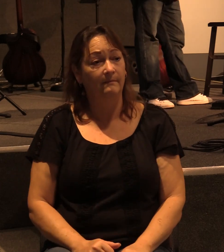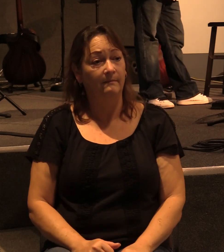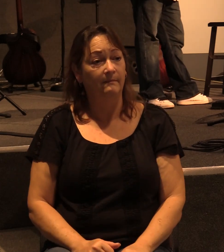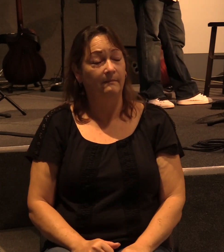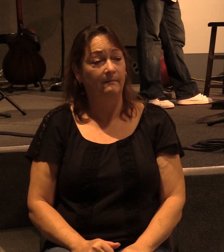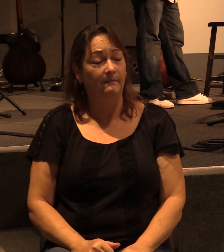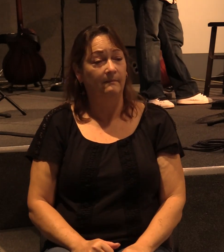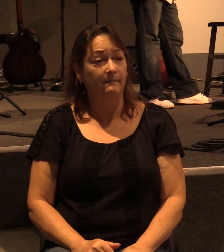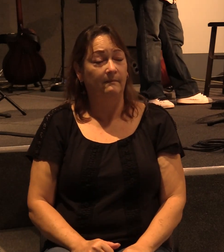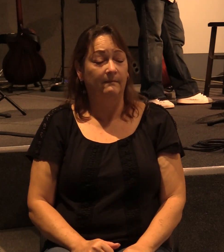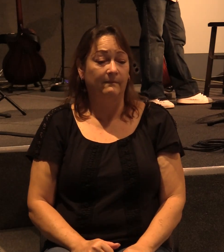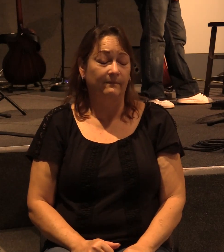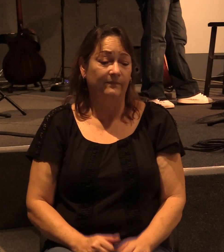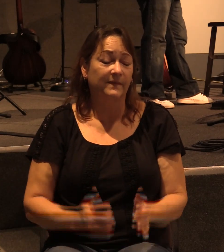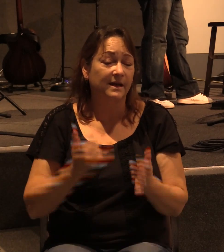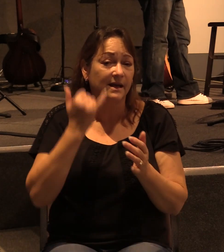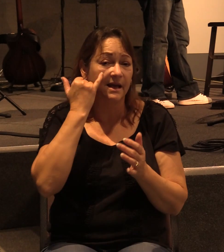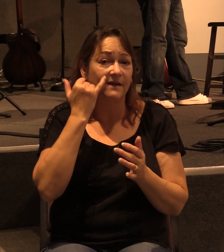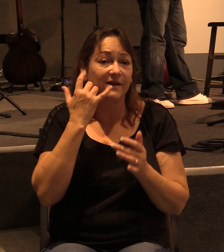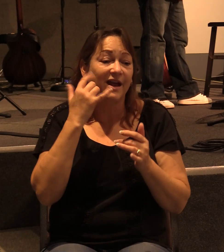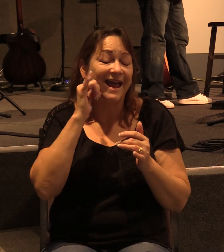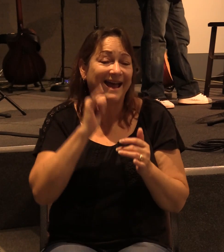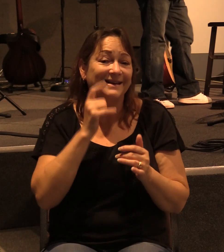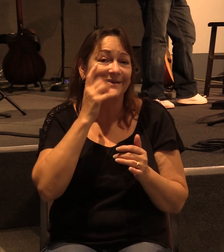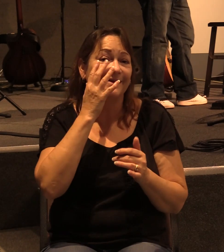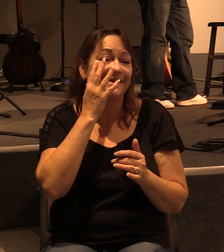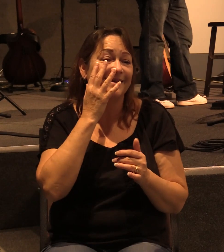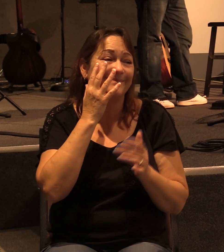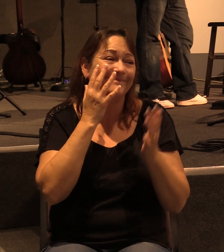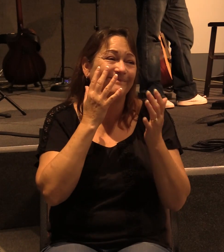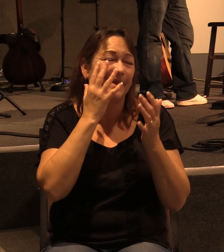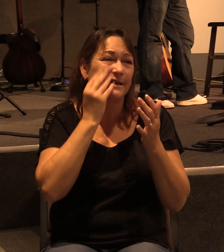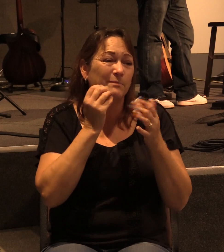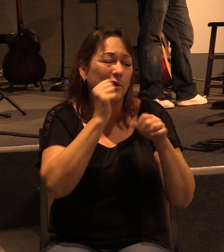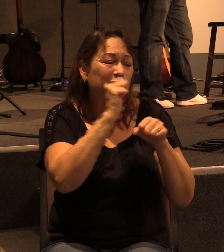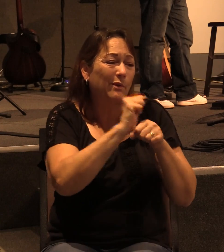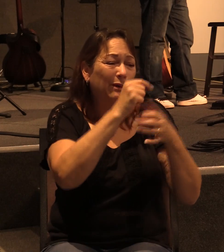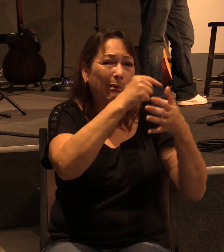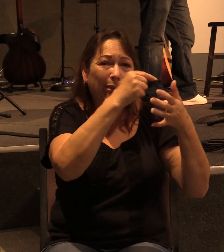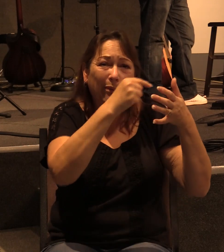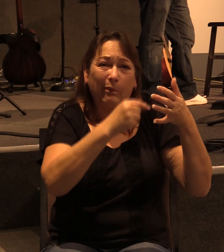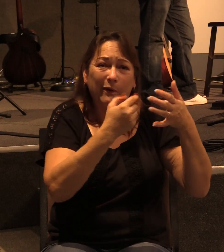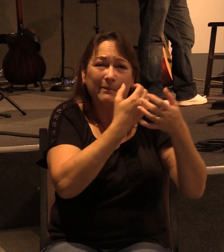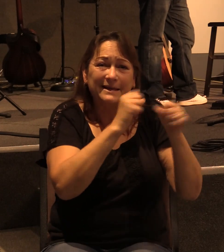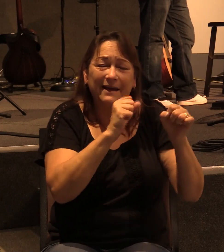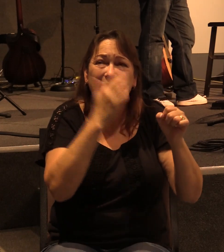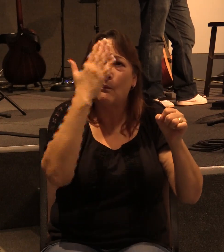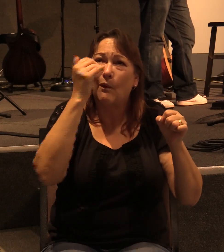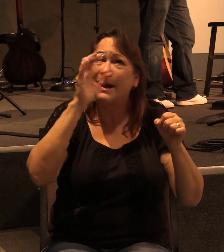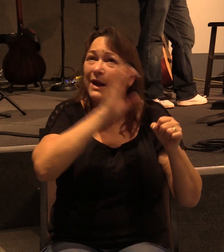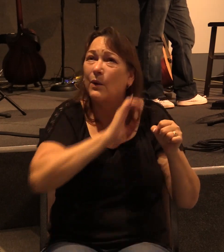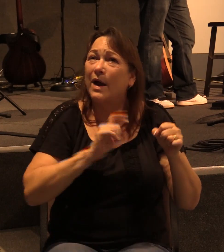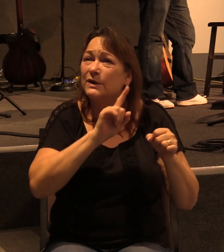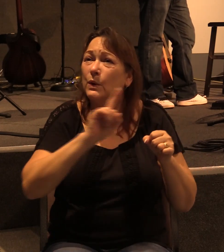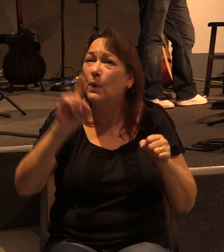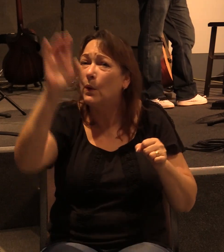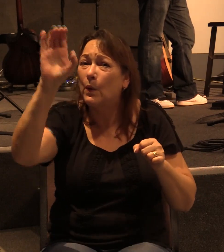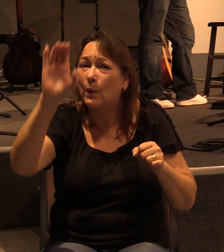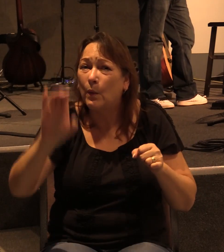But here's the thing. If you had to go through all these works to be saved, then why did Christ go to the cross?